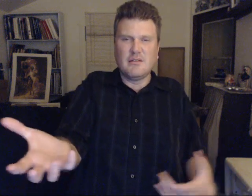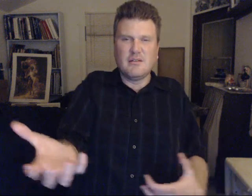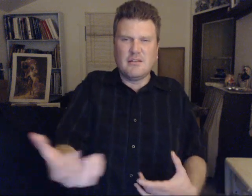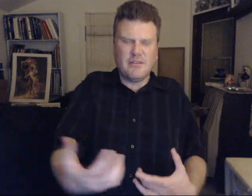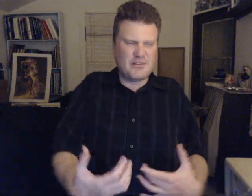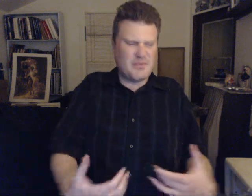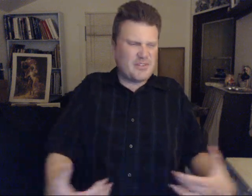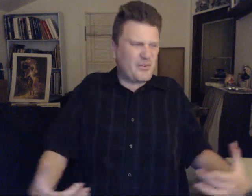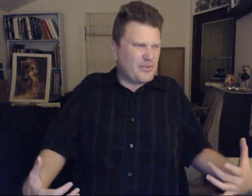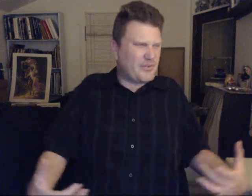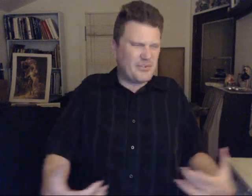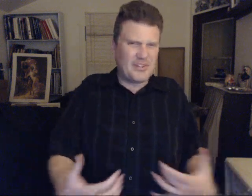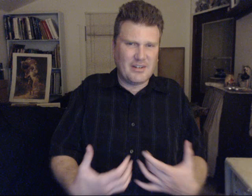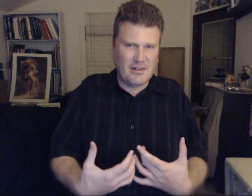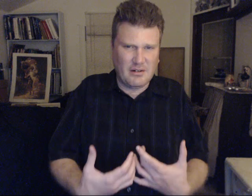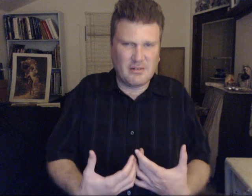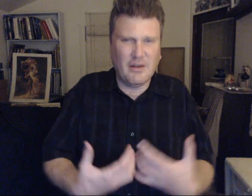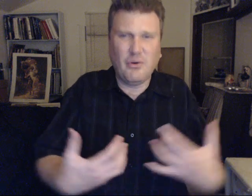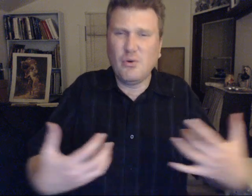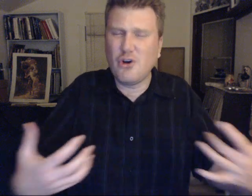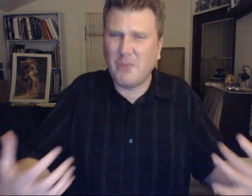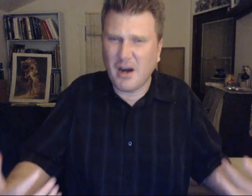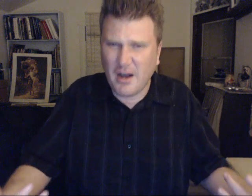There is much soul searching here. Of who am I.